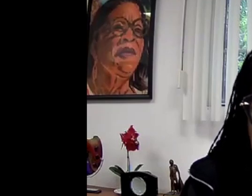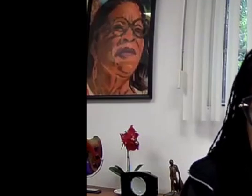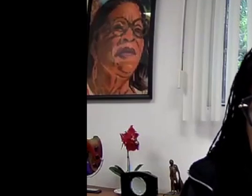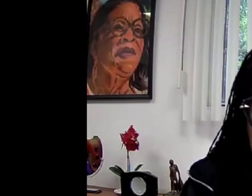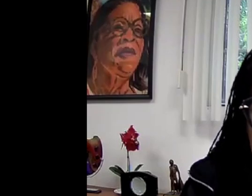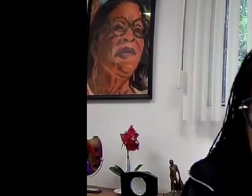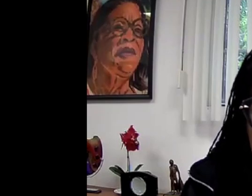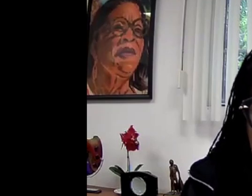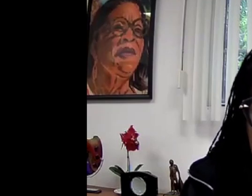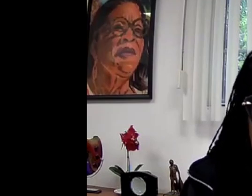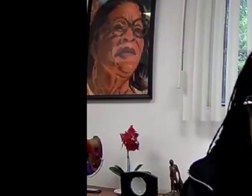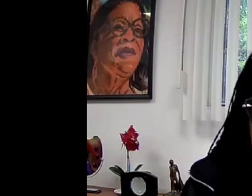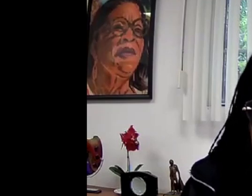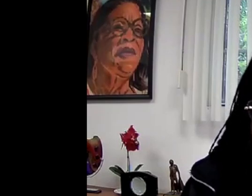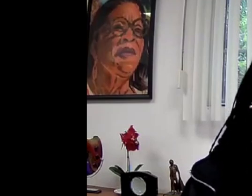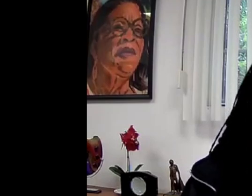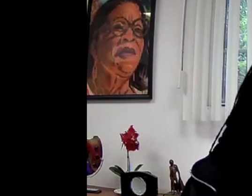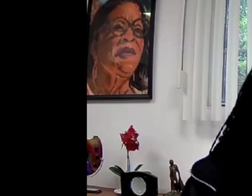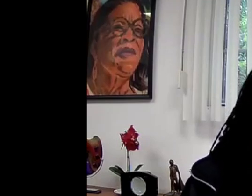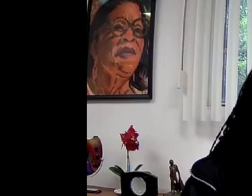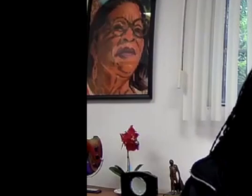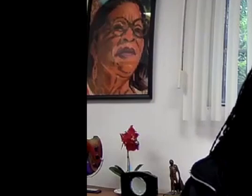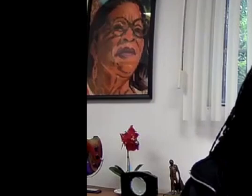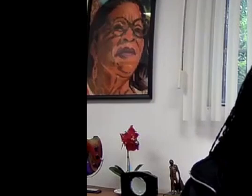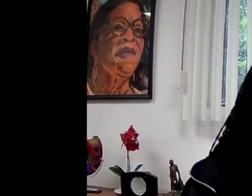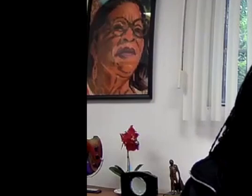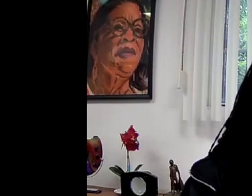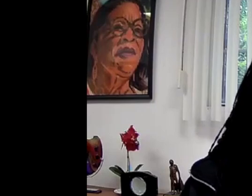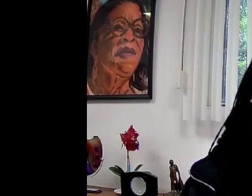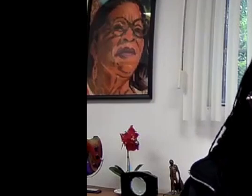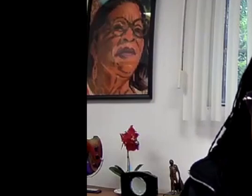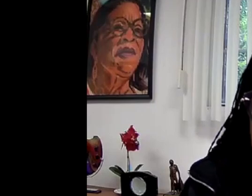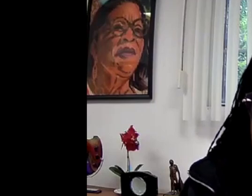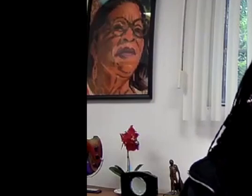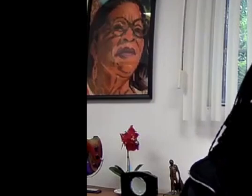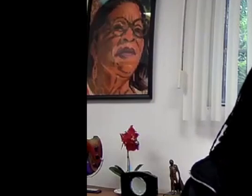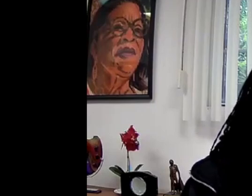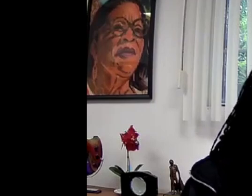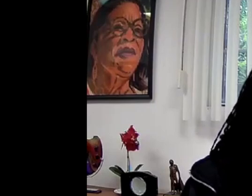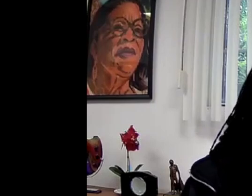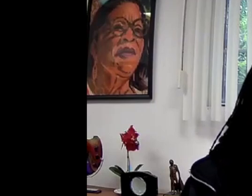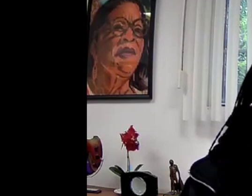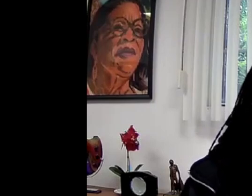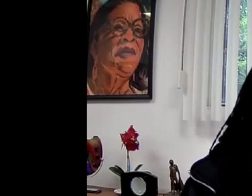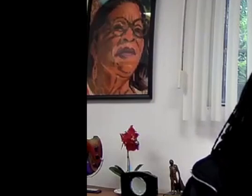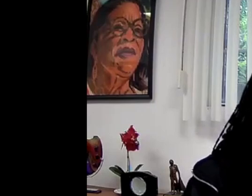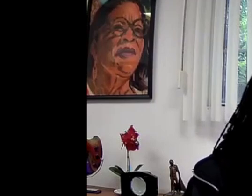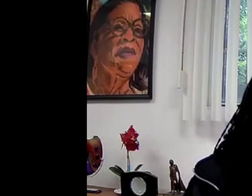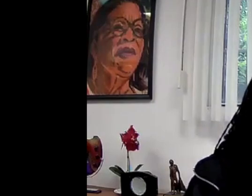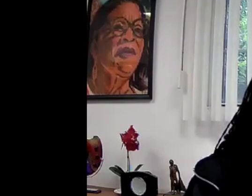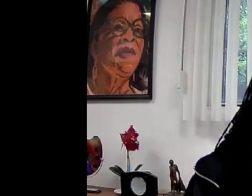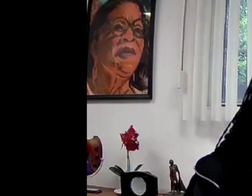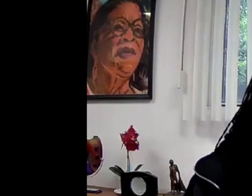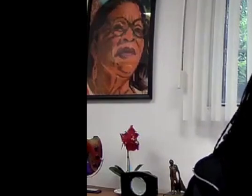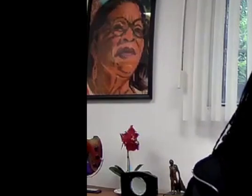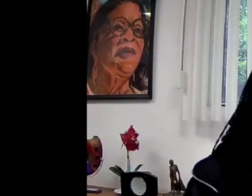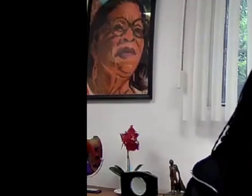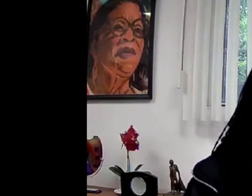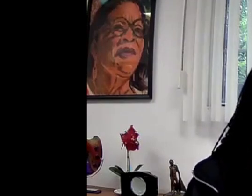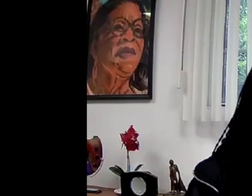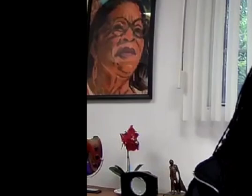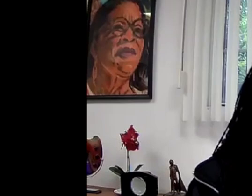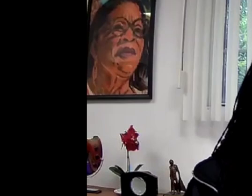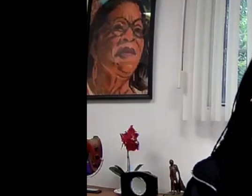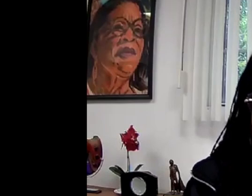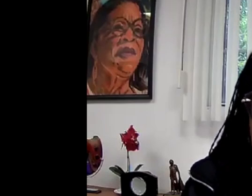They sent them to community service. They sent them to treatment. They gave them papers to